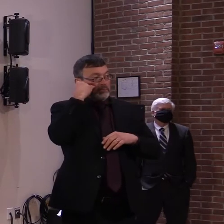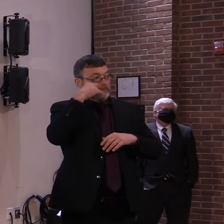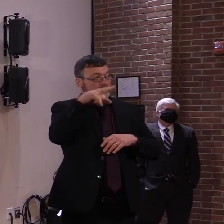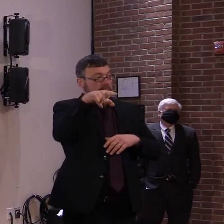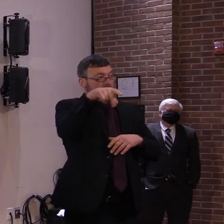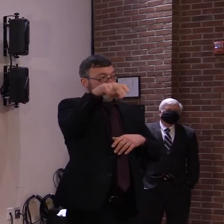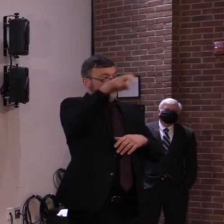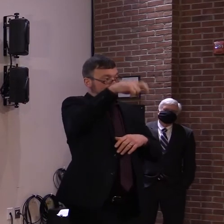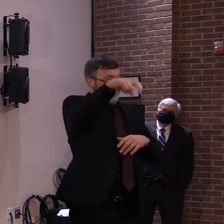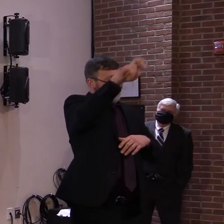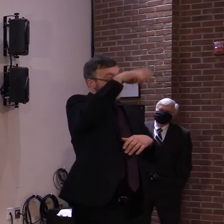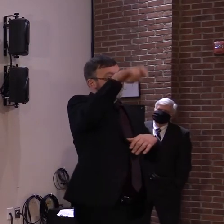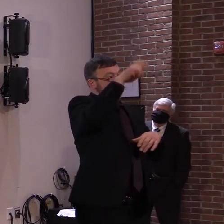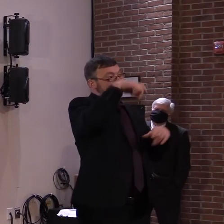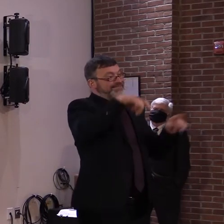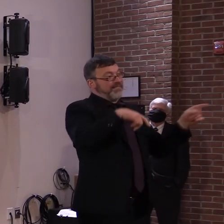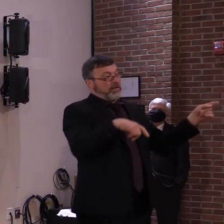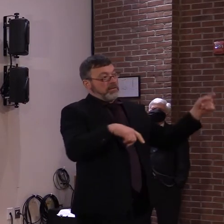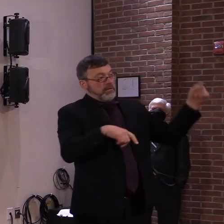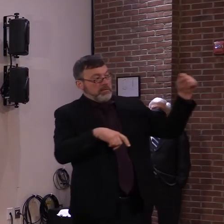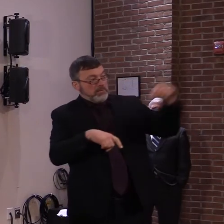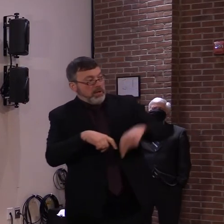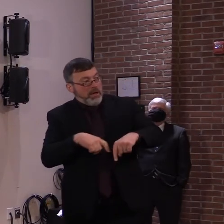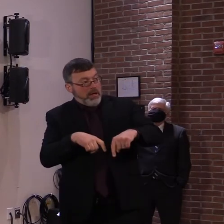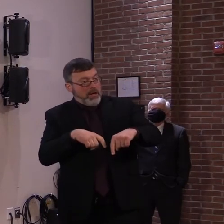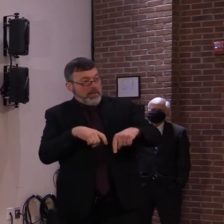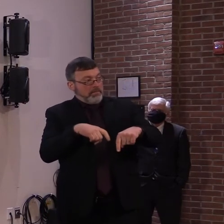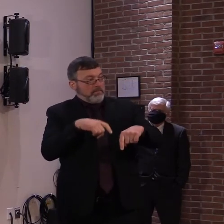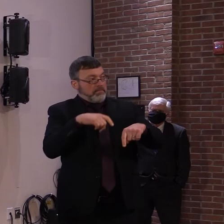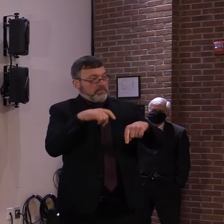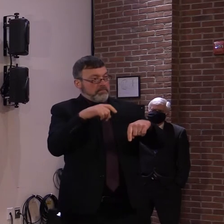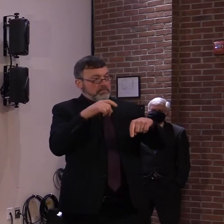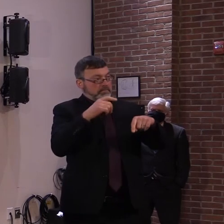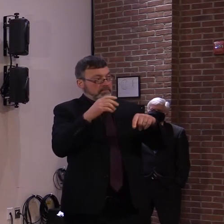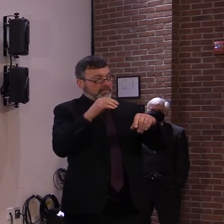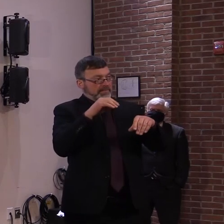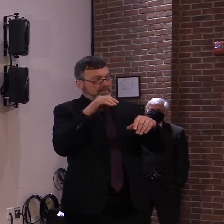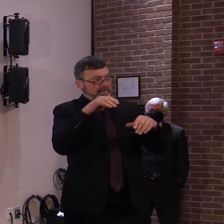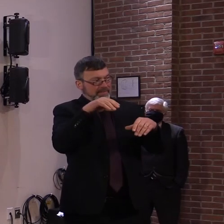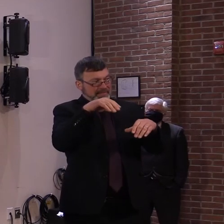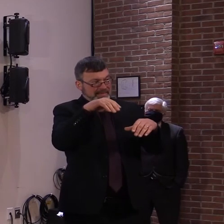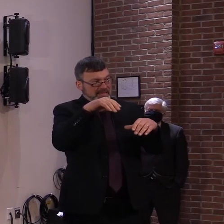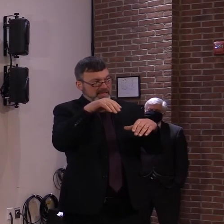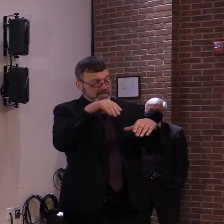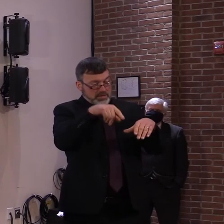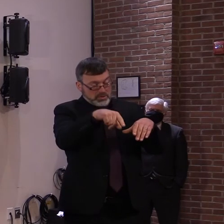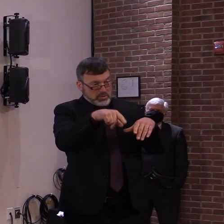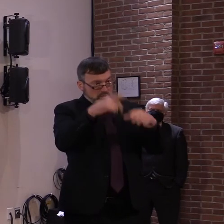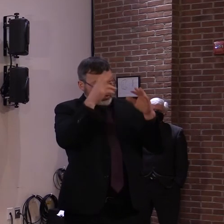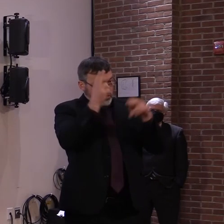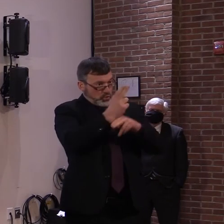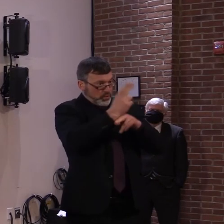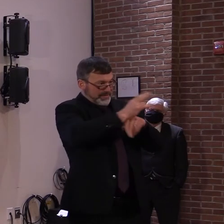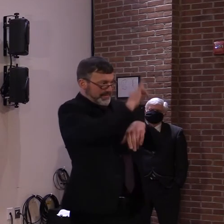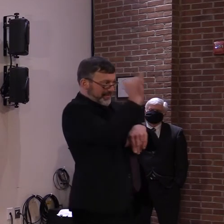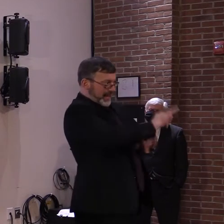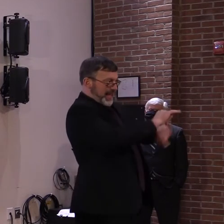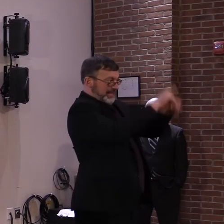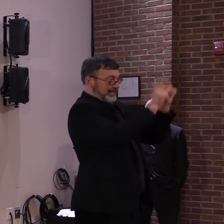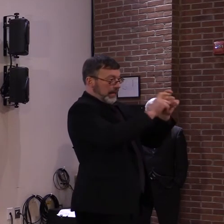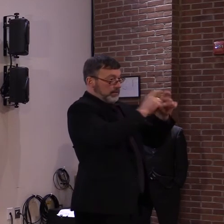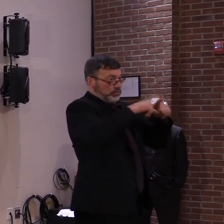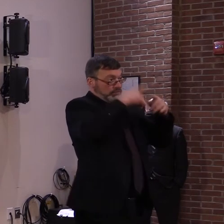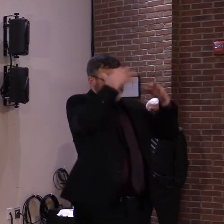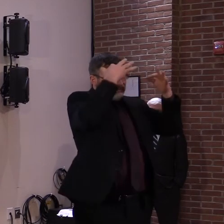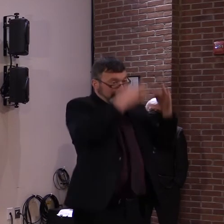specific test, I don't think that would be very wise. Because the thing you fear the most is somebody coming